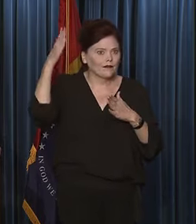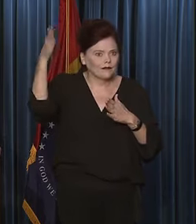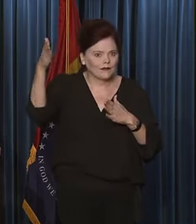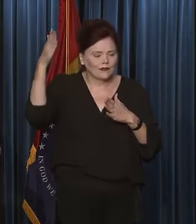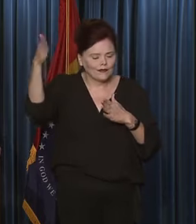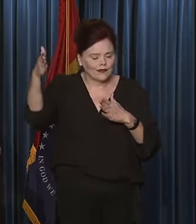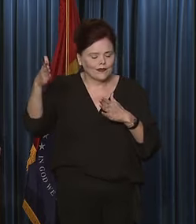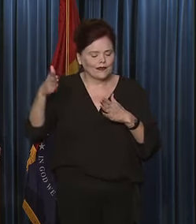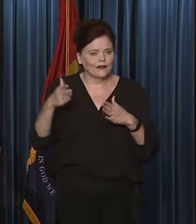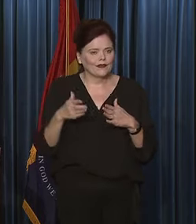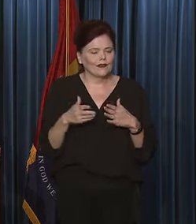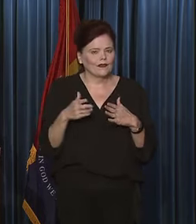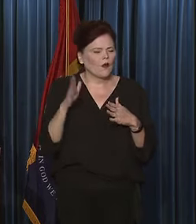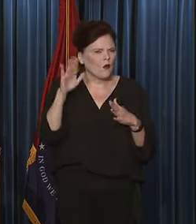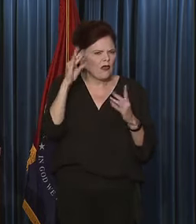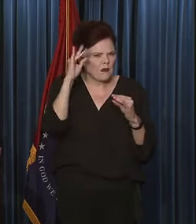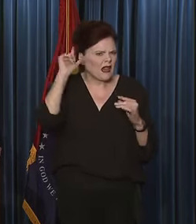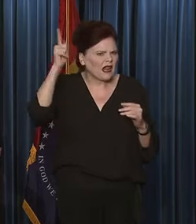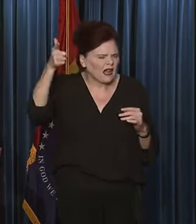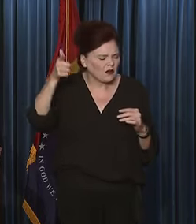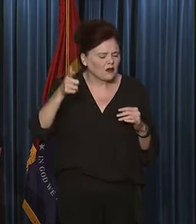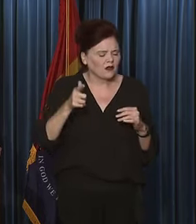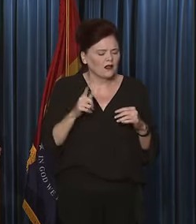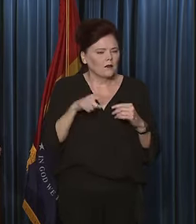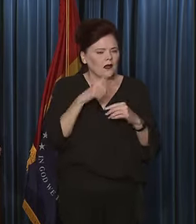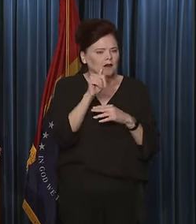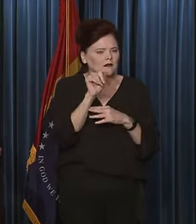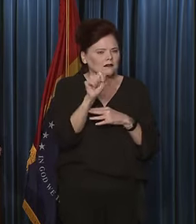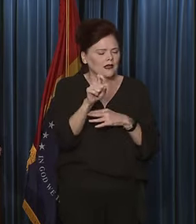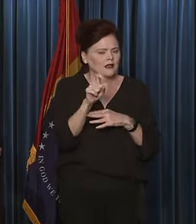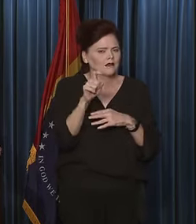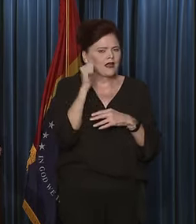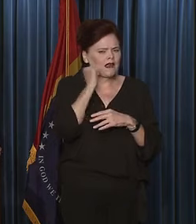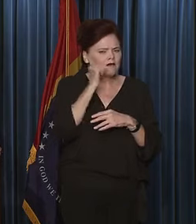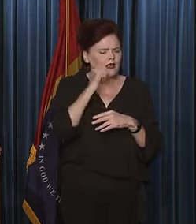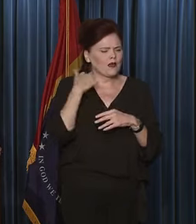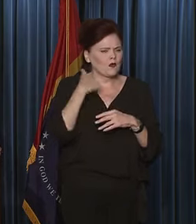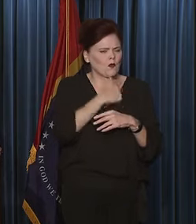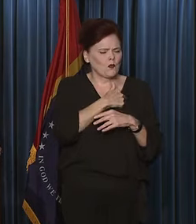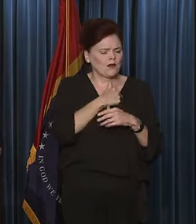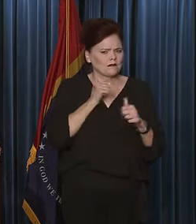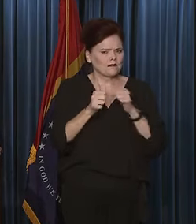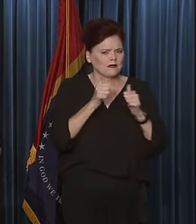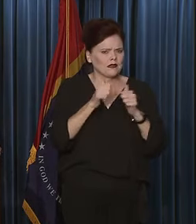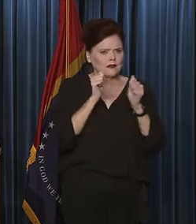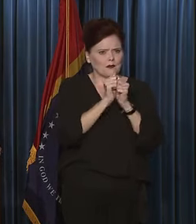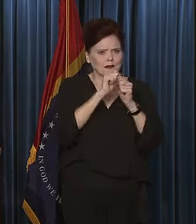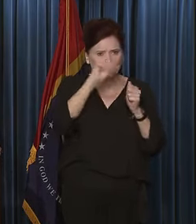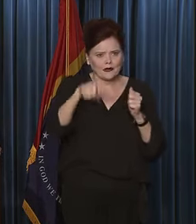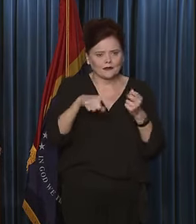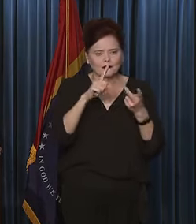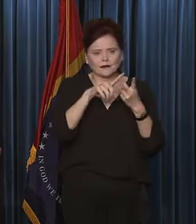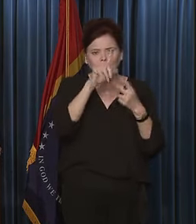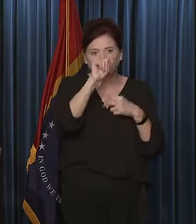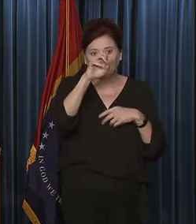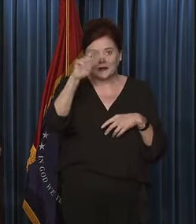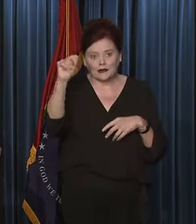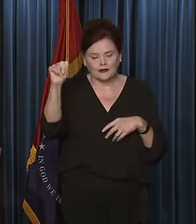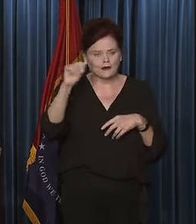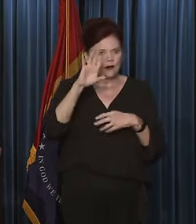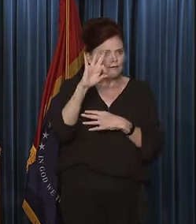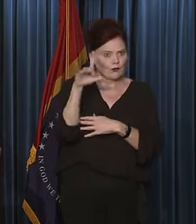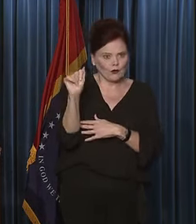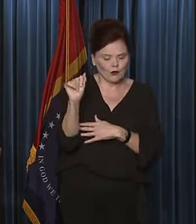income tax. Every single day, we are competing with Texas and Tennessee and